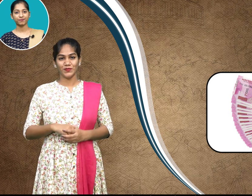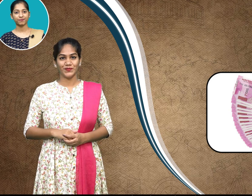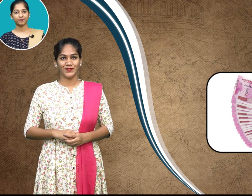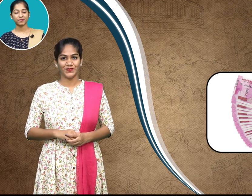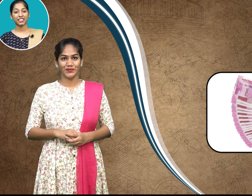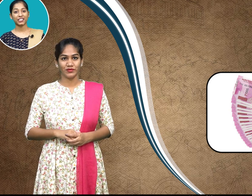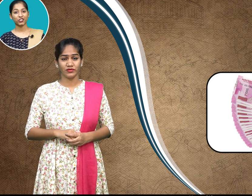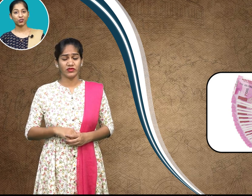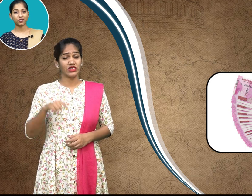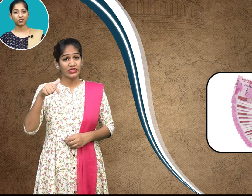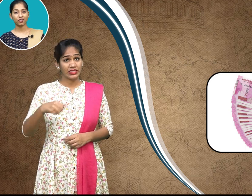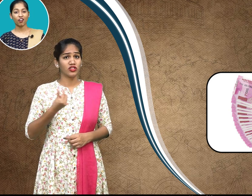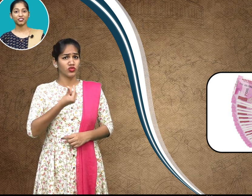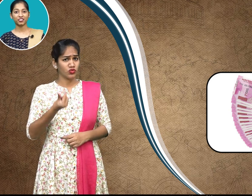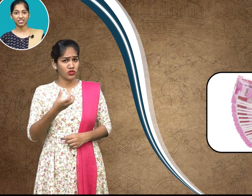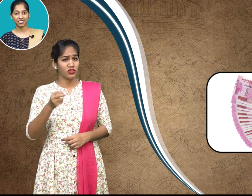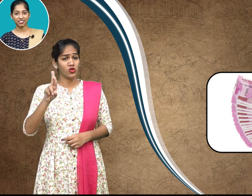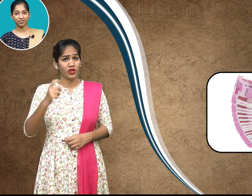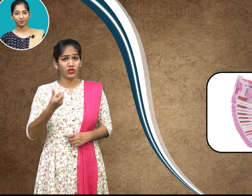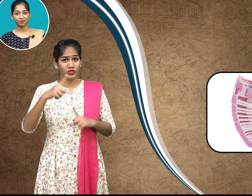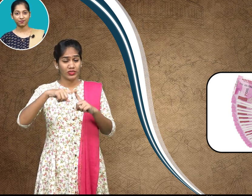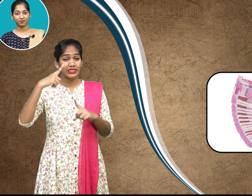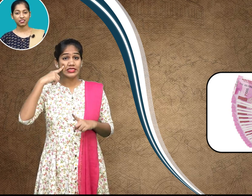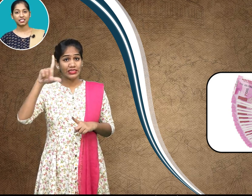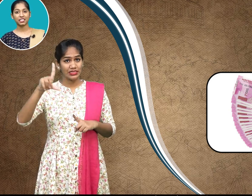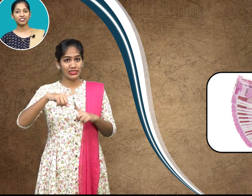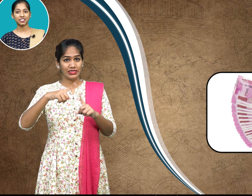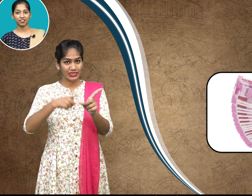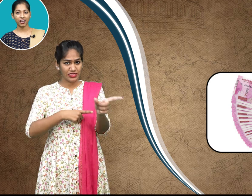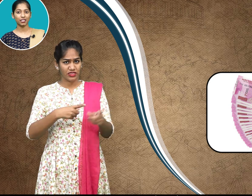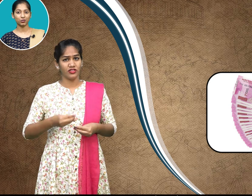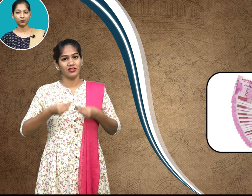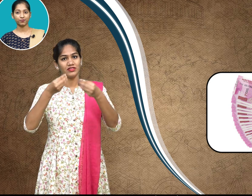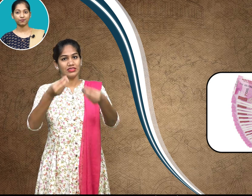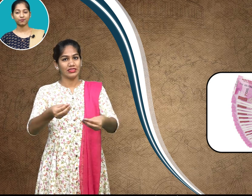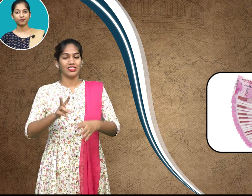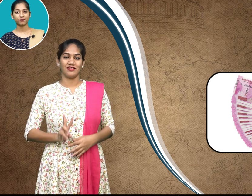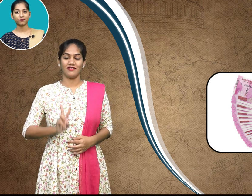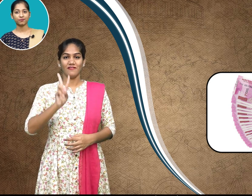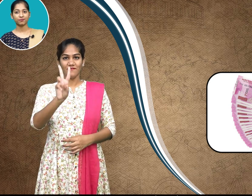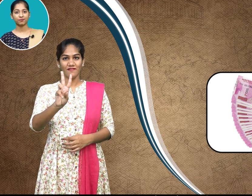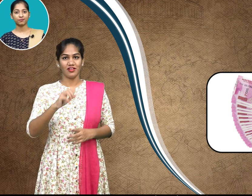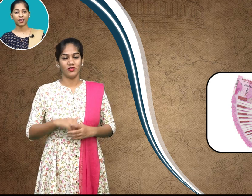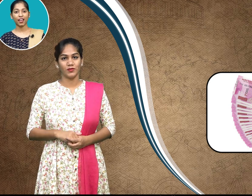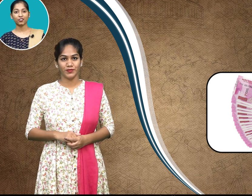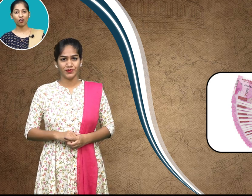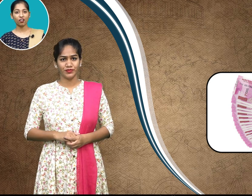it use or utility gives it a value and all